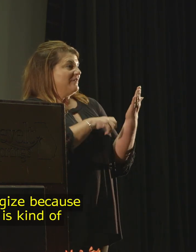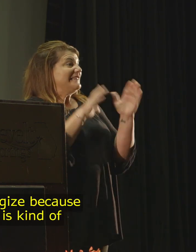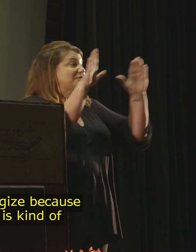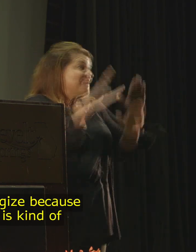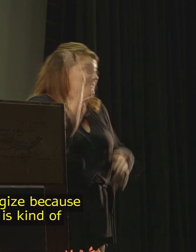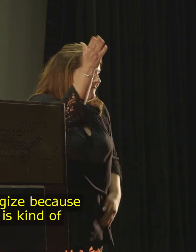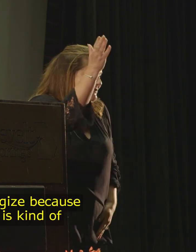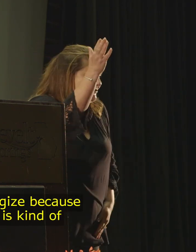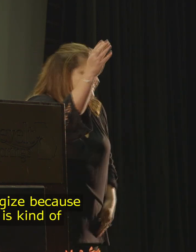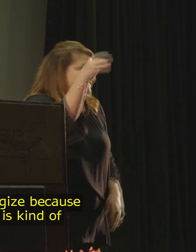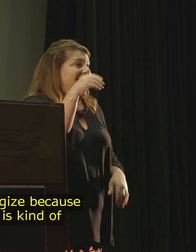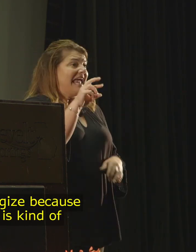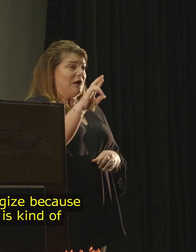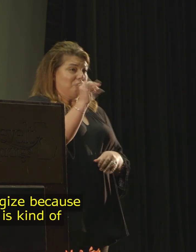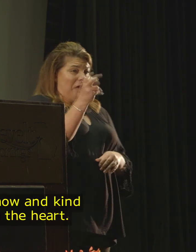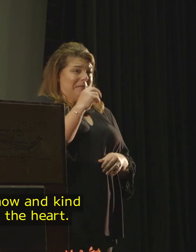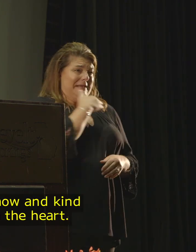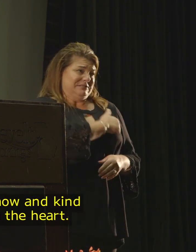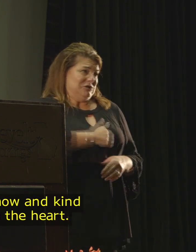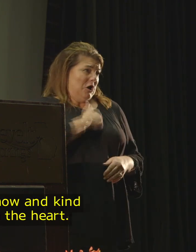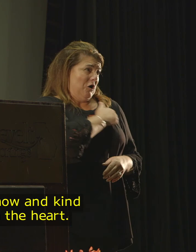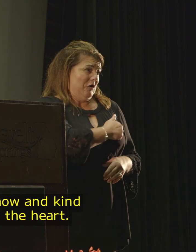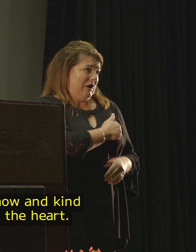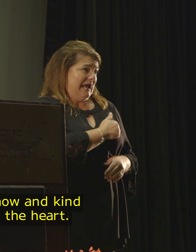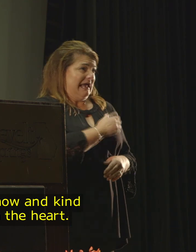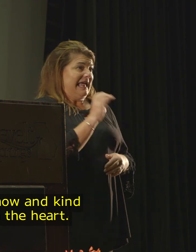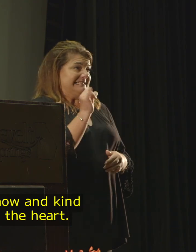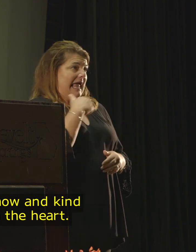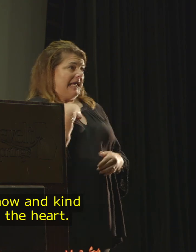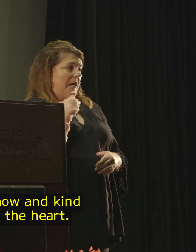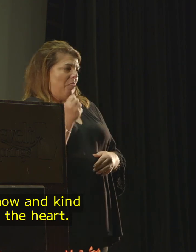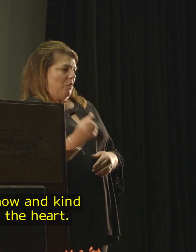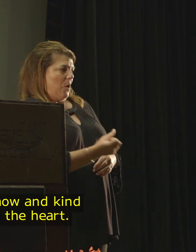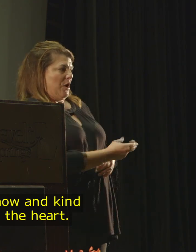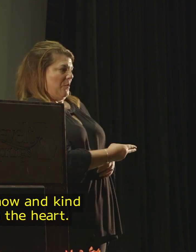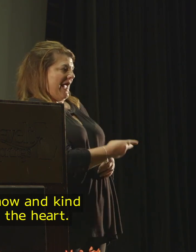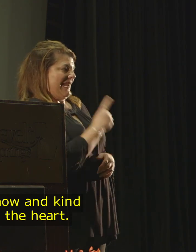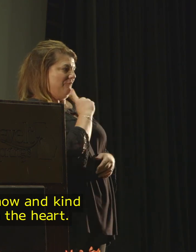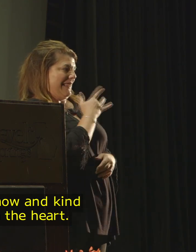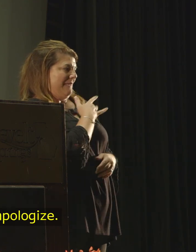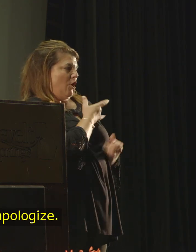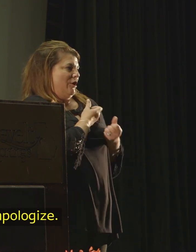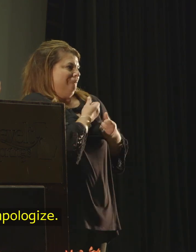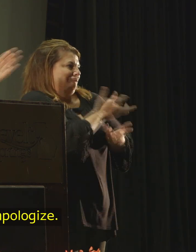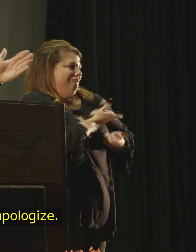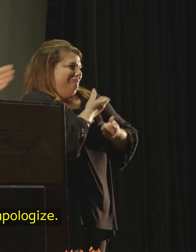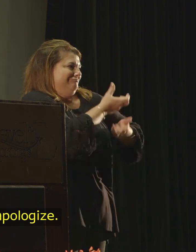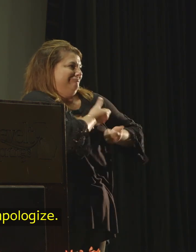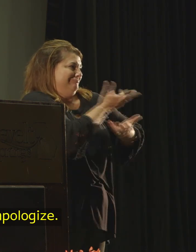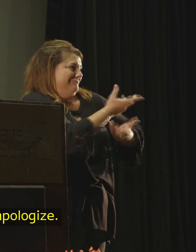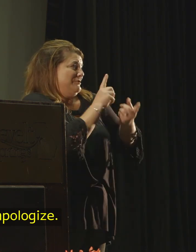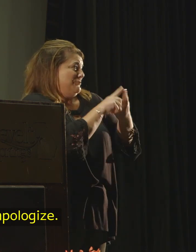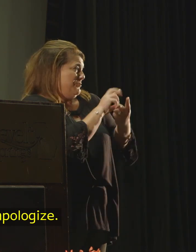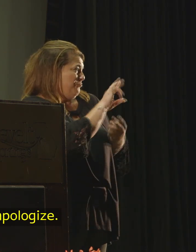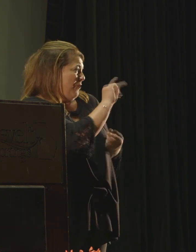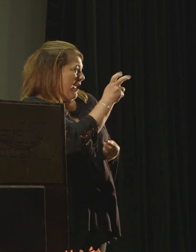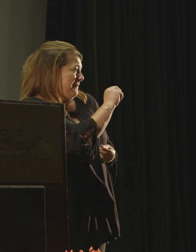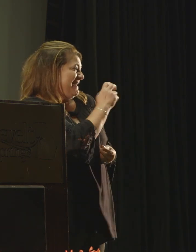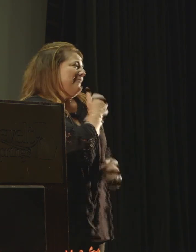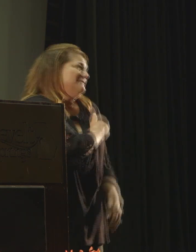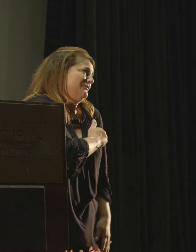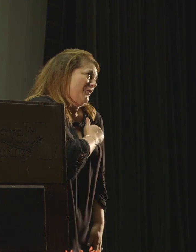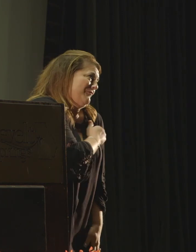And Robin, I apologize, because what I'm doing is kind of throwing it away now and kind of speaking from the heart. So, to Robin, I apologize.